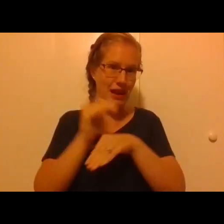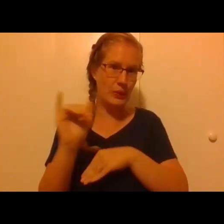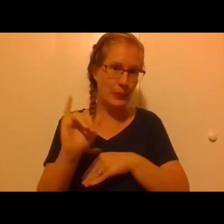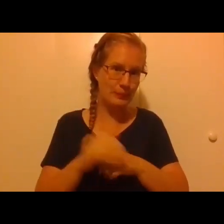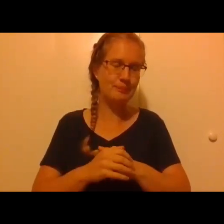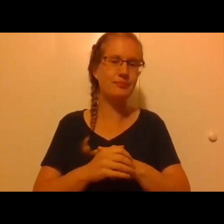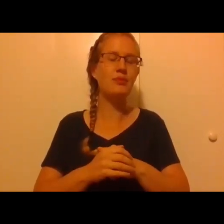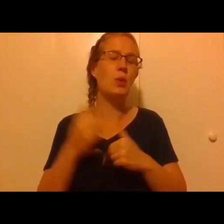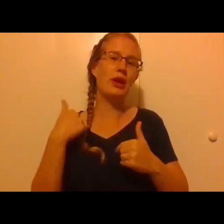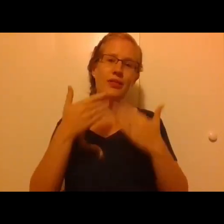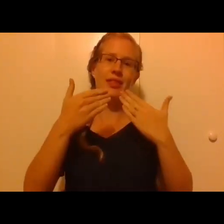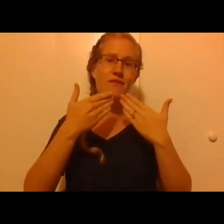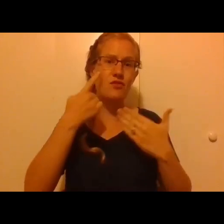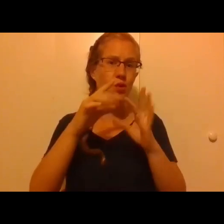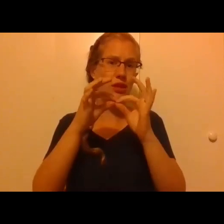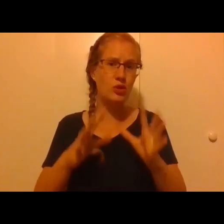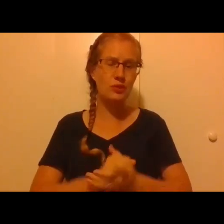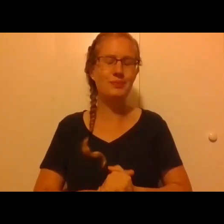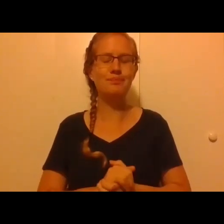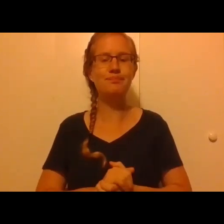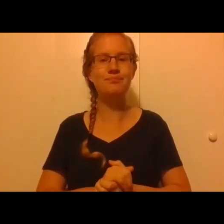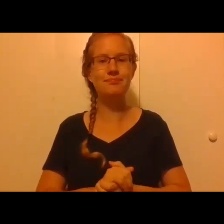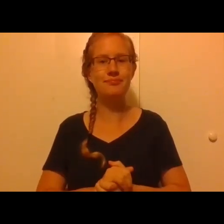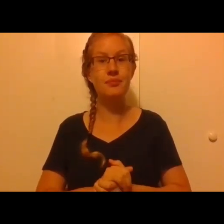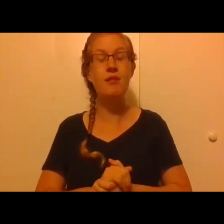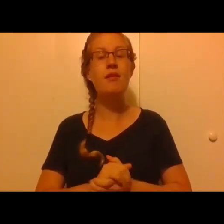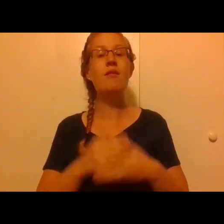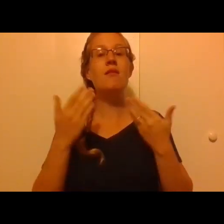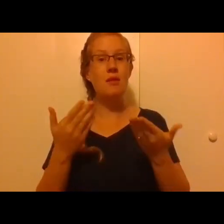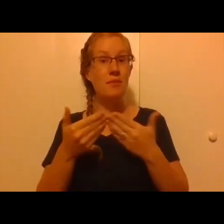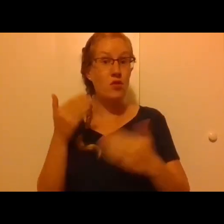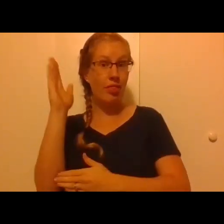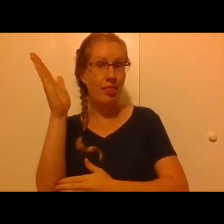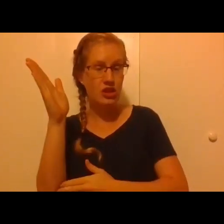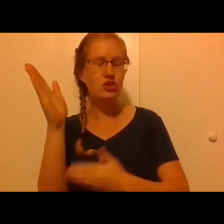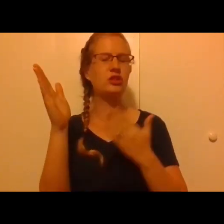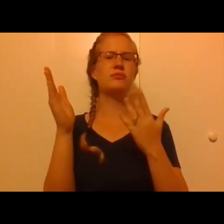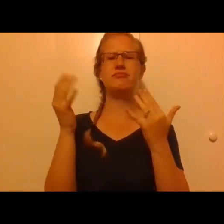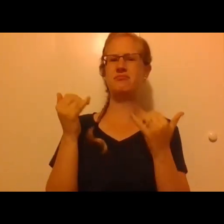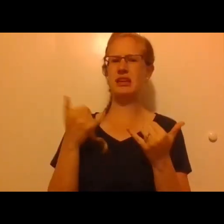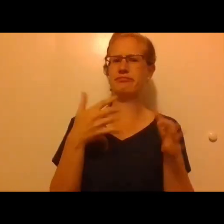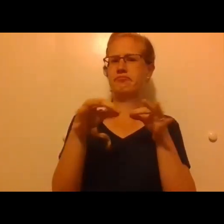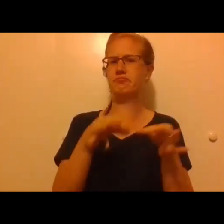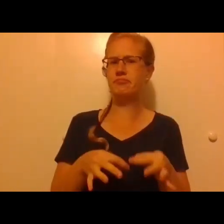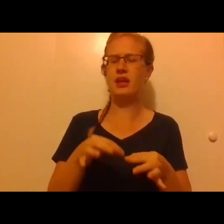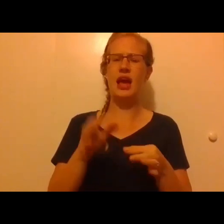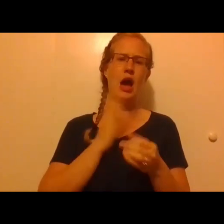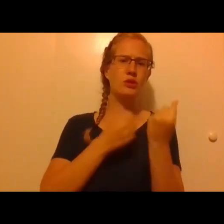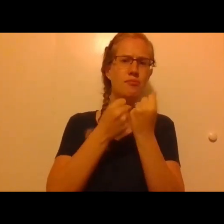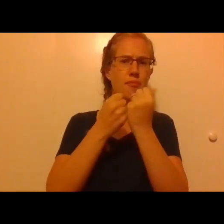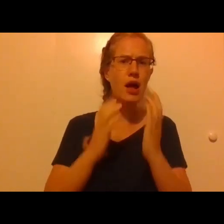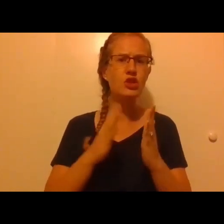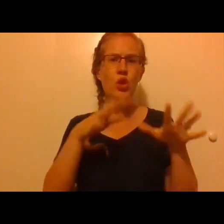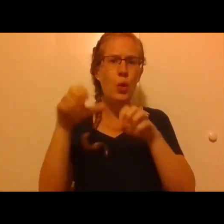well. So we're so grateful for our interpreters. Before we move into our lecture, let me just tell you a little bit about our sponsors and